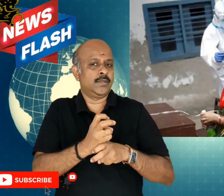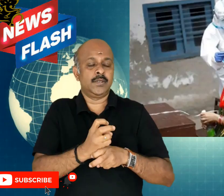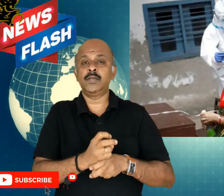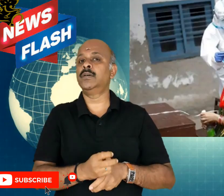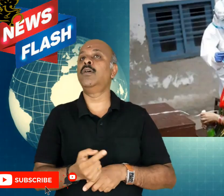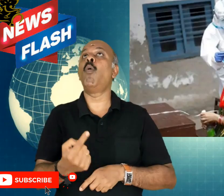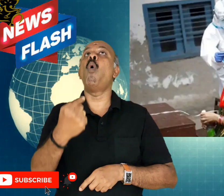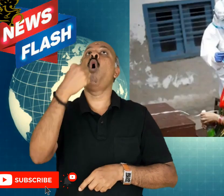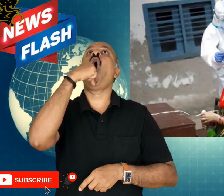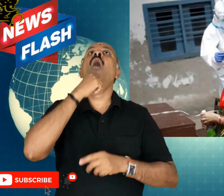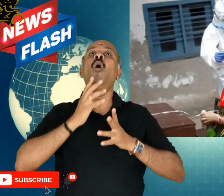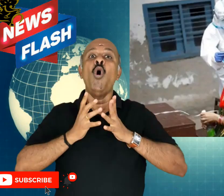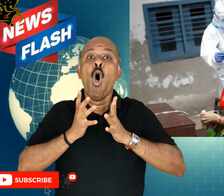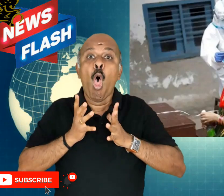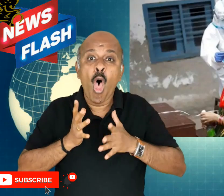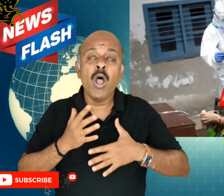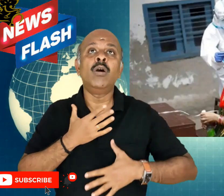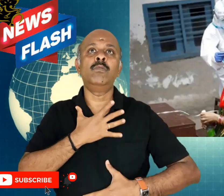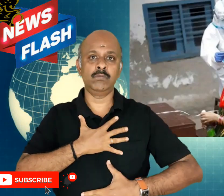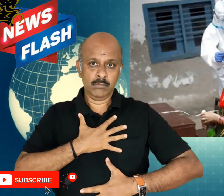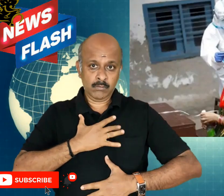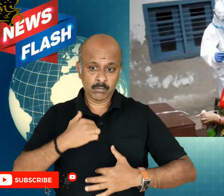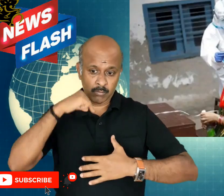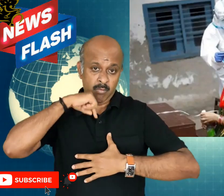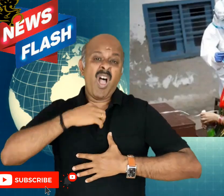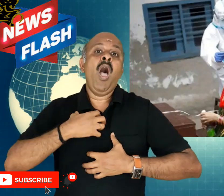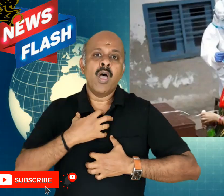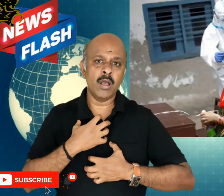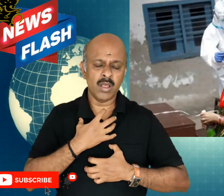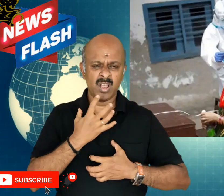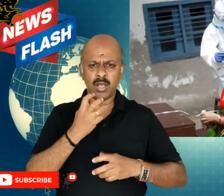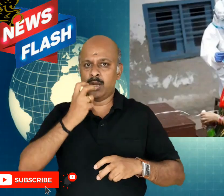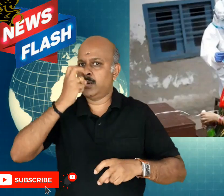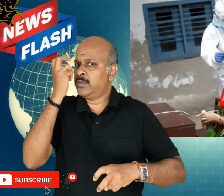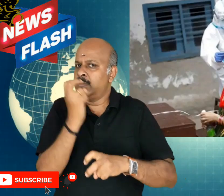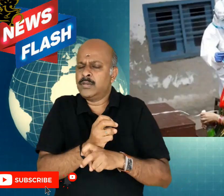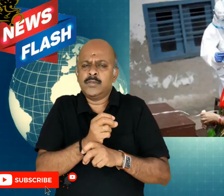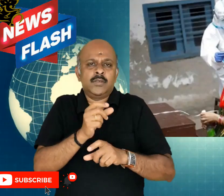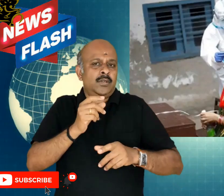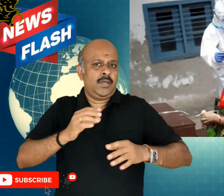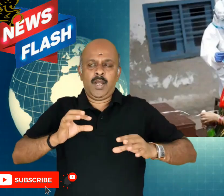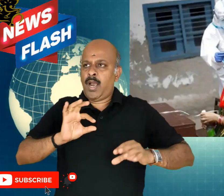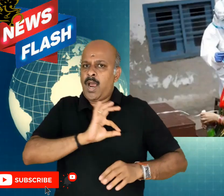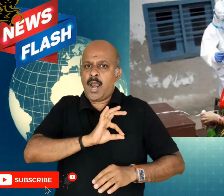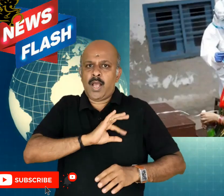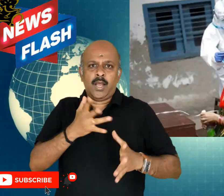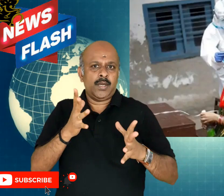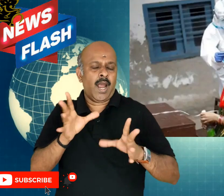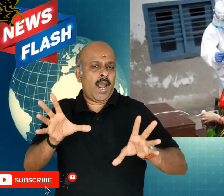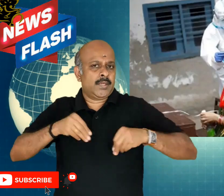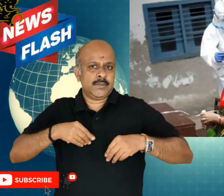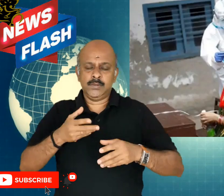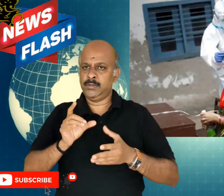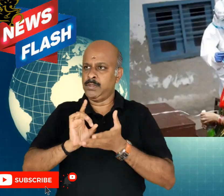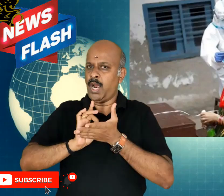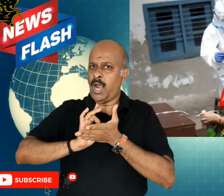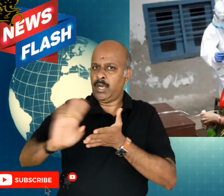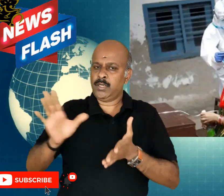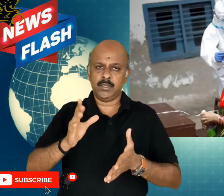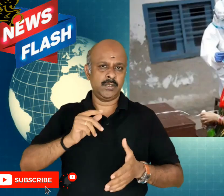This was extremely discomfortable and kind of unpopular